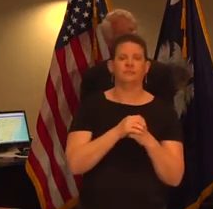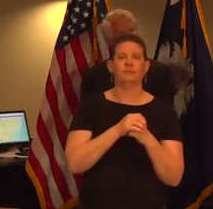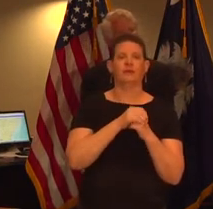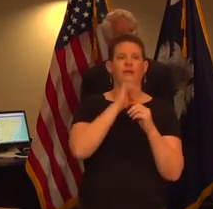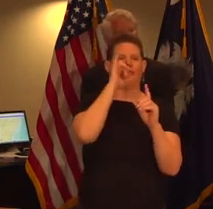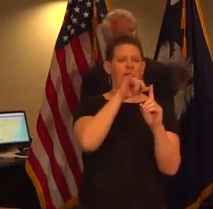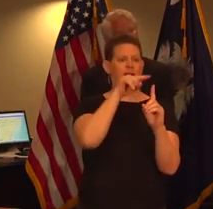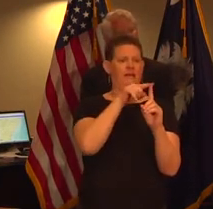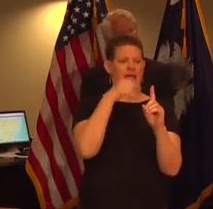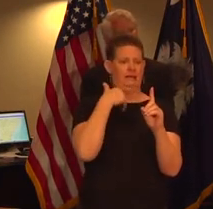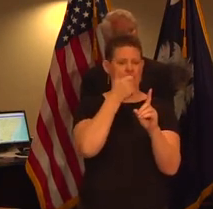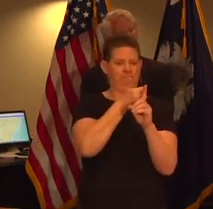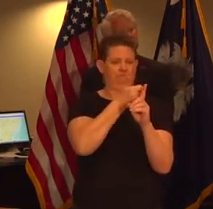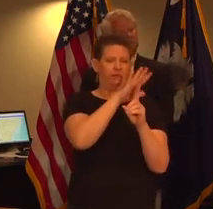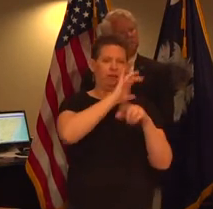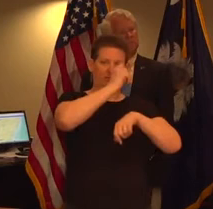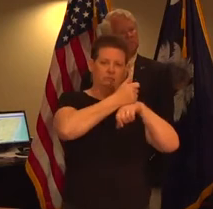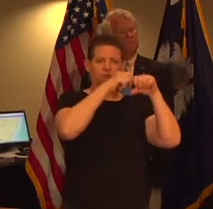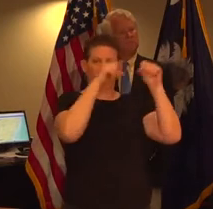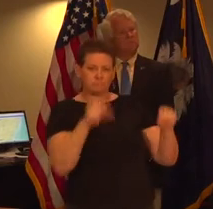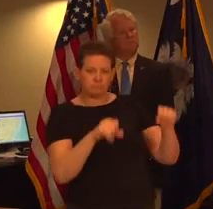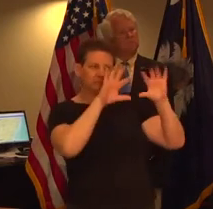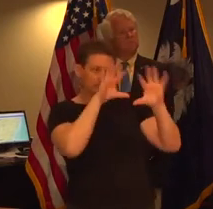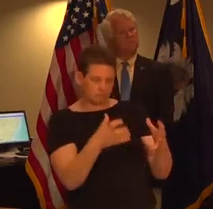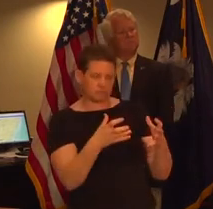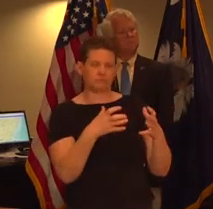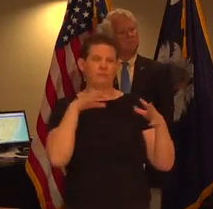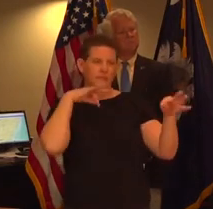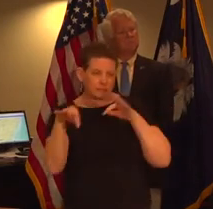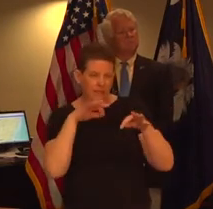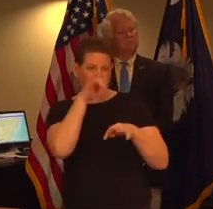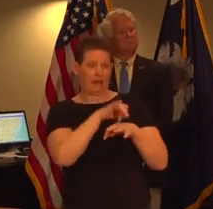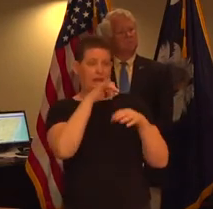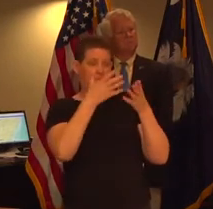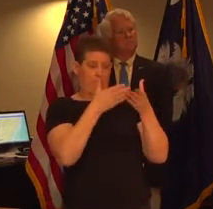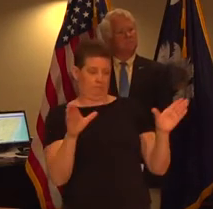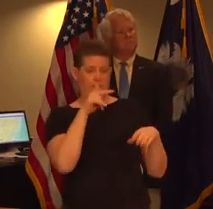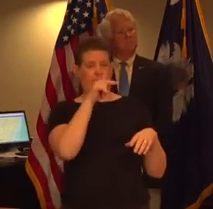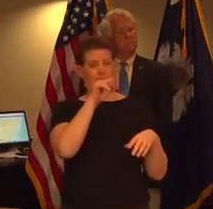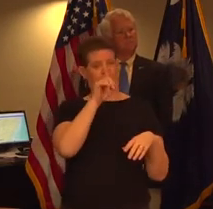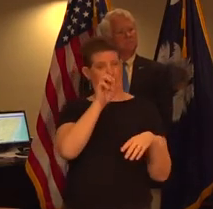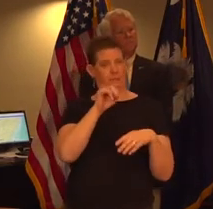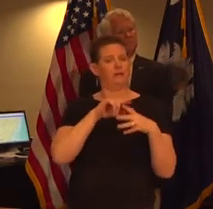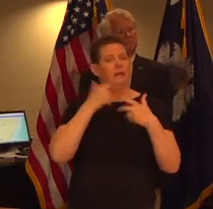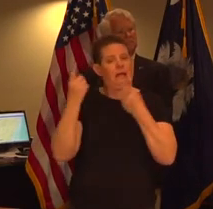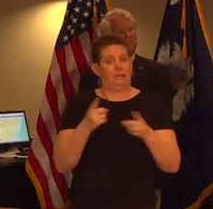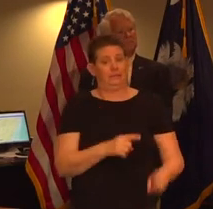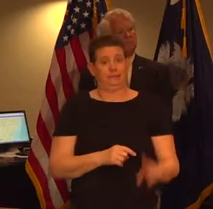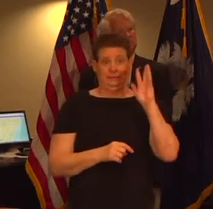interval framework which describes the progression of pandemics in six intervals or phases